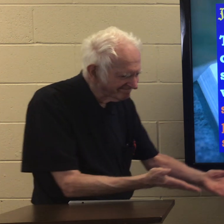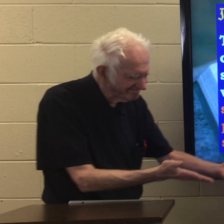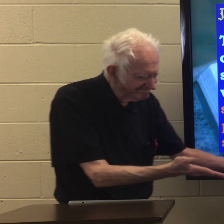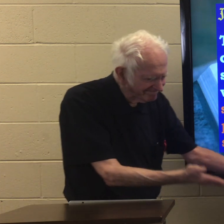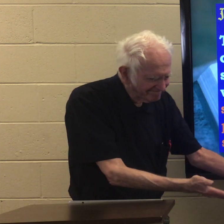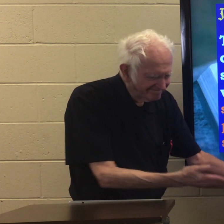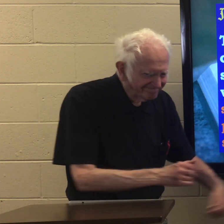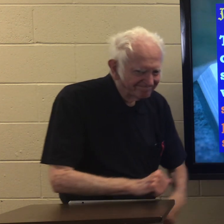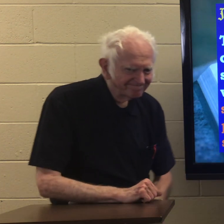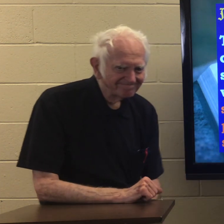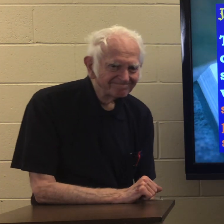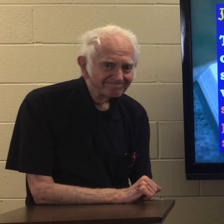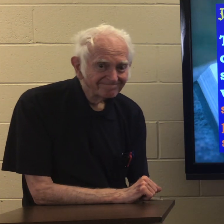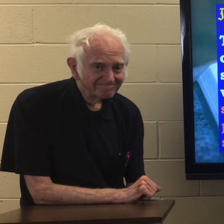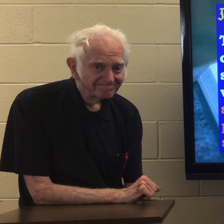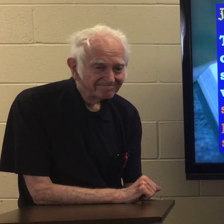and you show them sitting and sitting down.